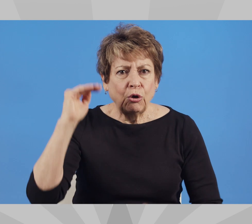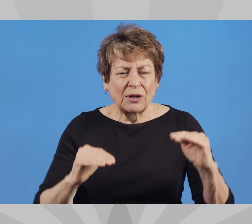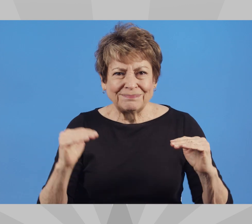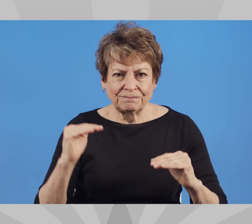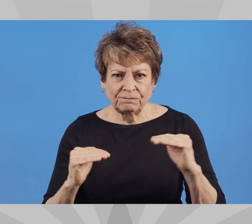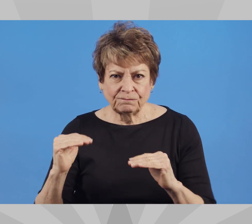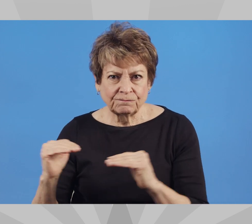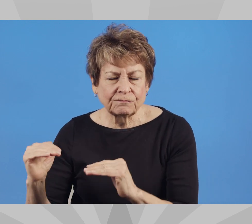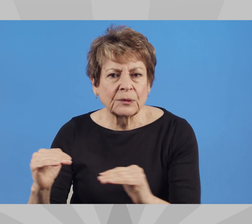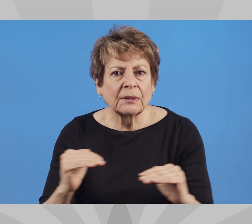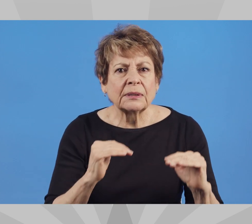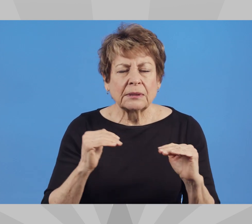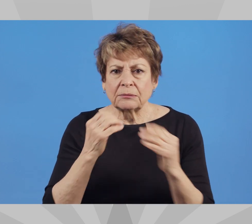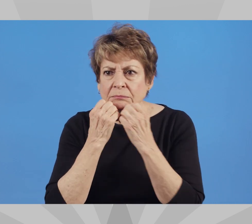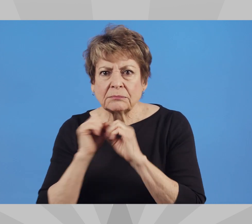individual liberty.